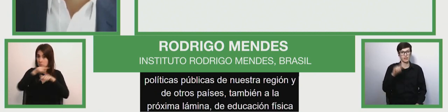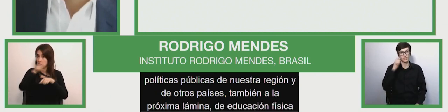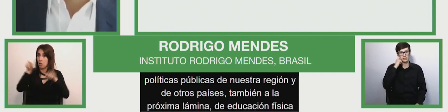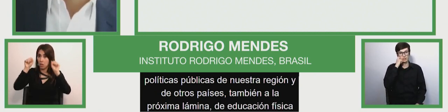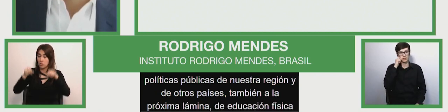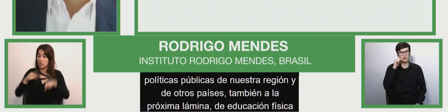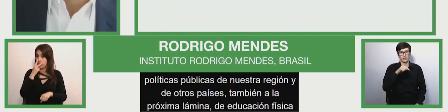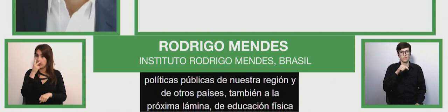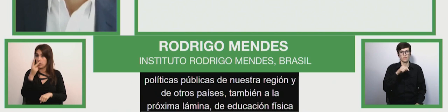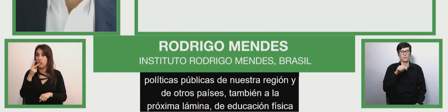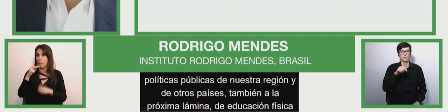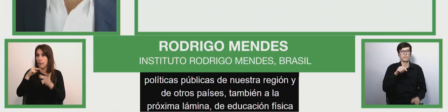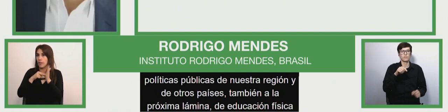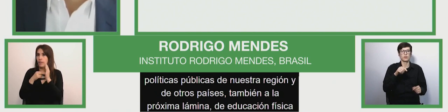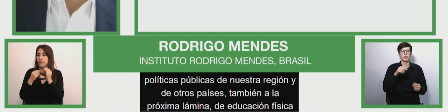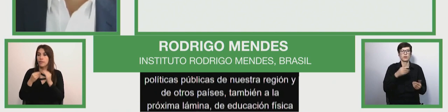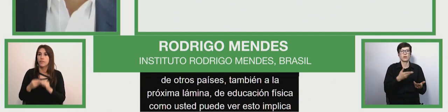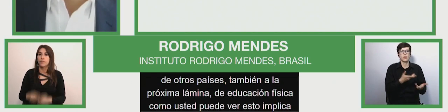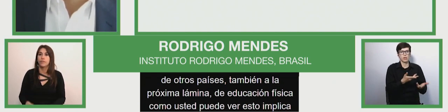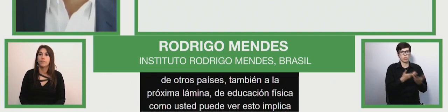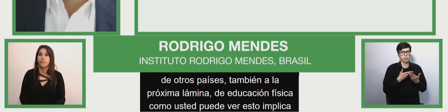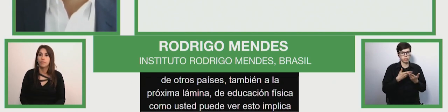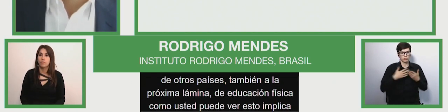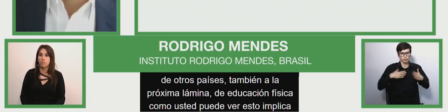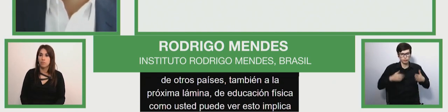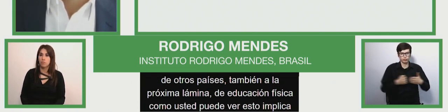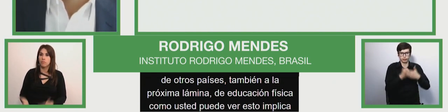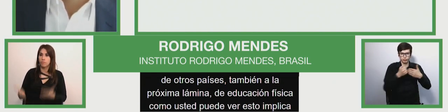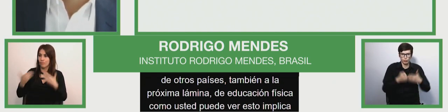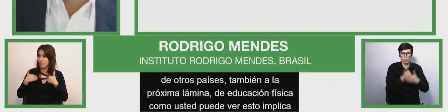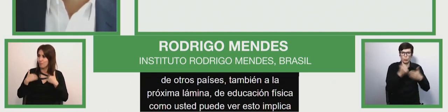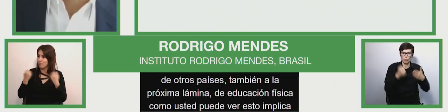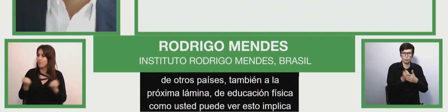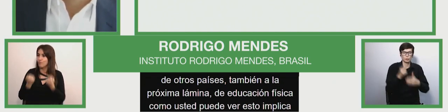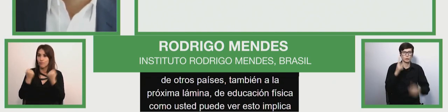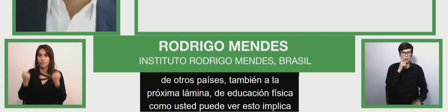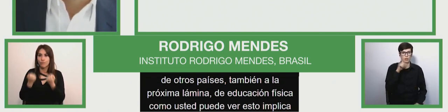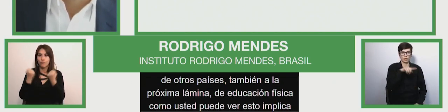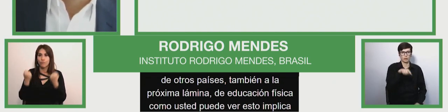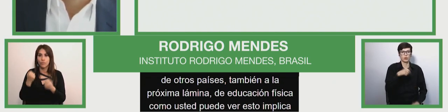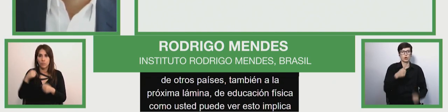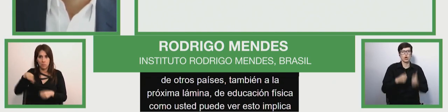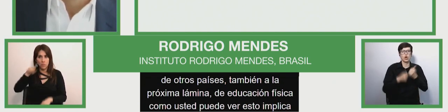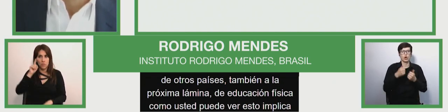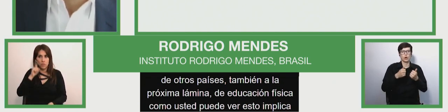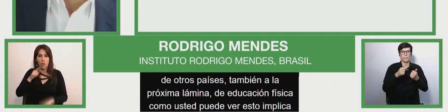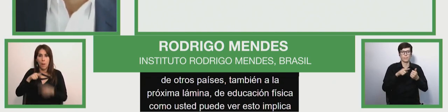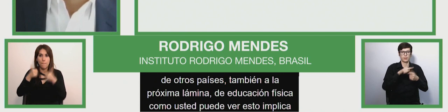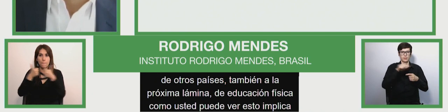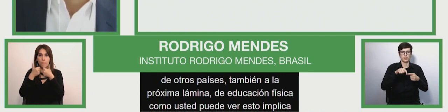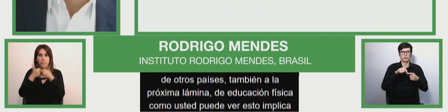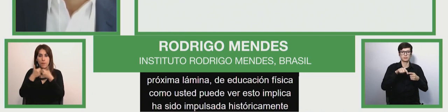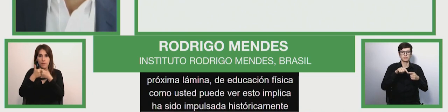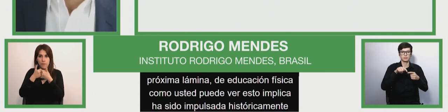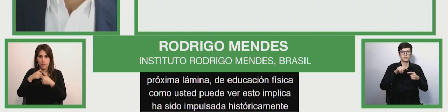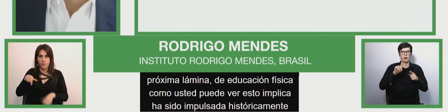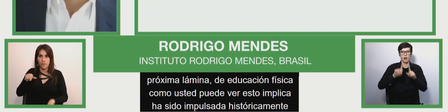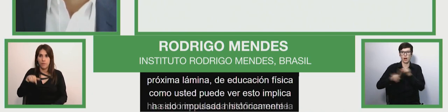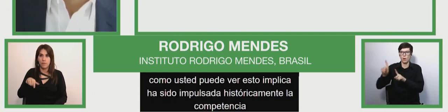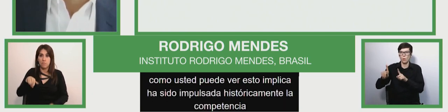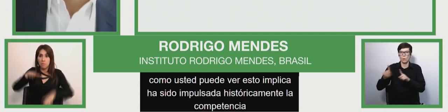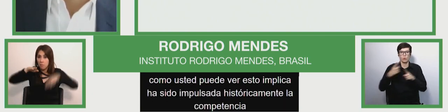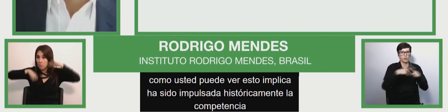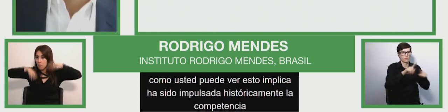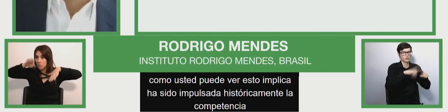physical education, I can say. As you know, this discipline has historically